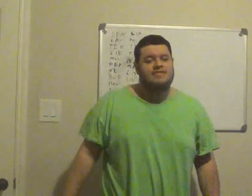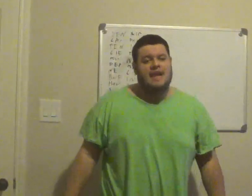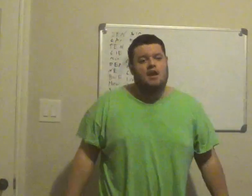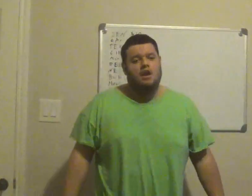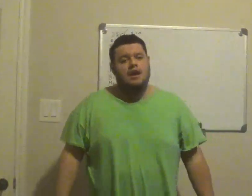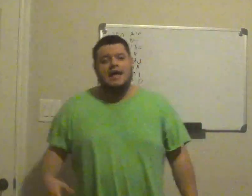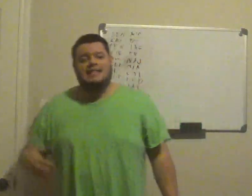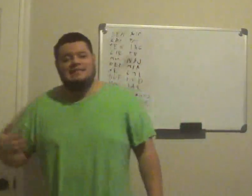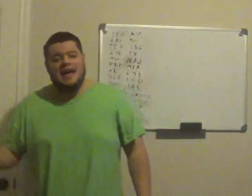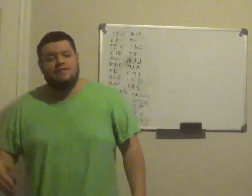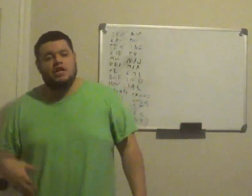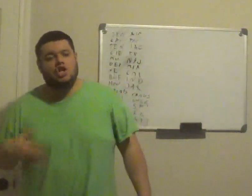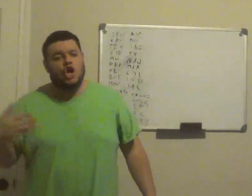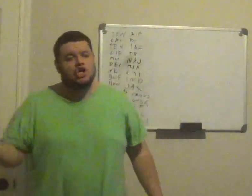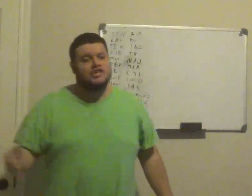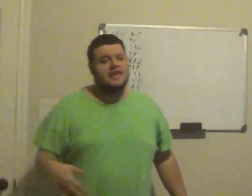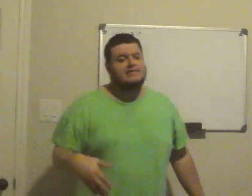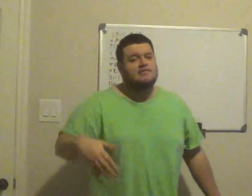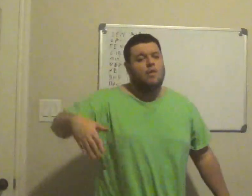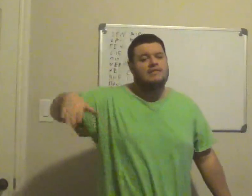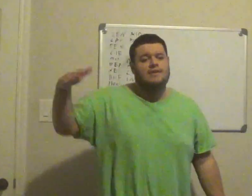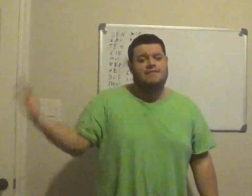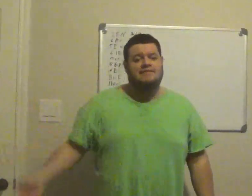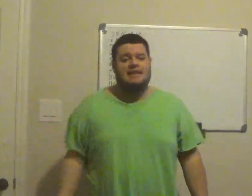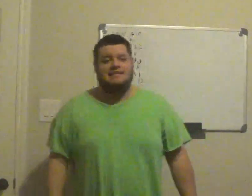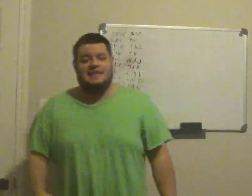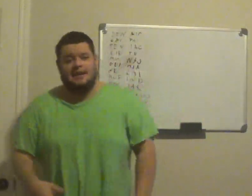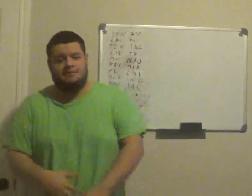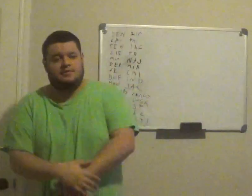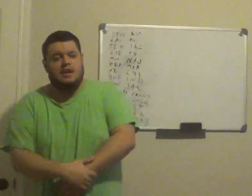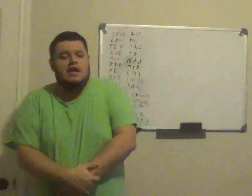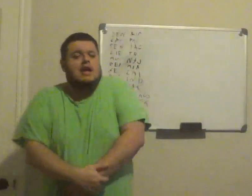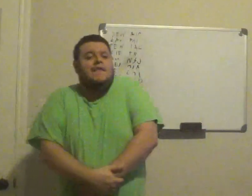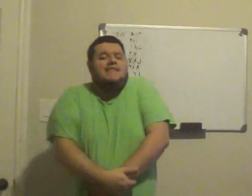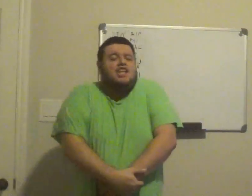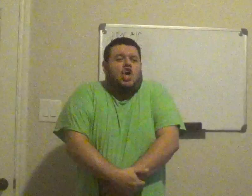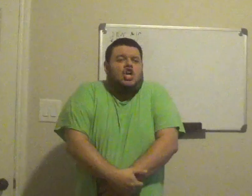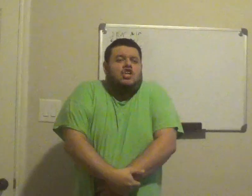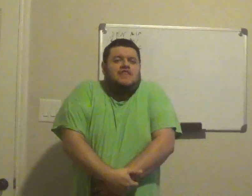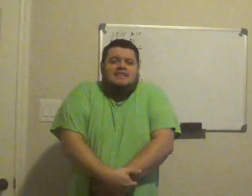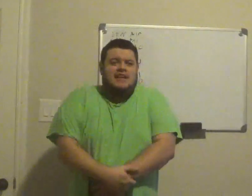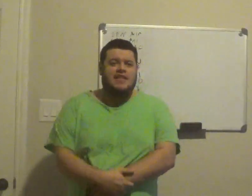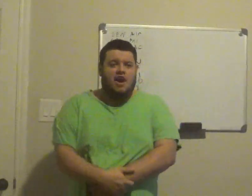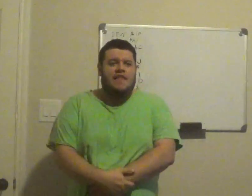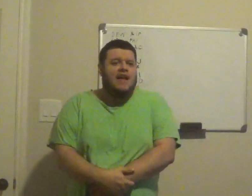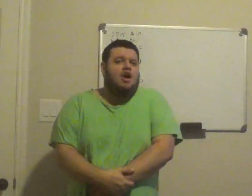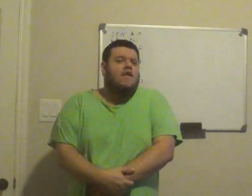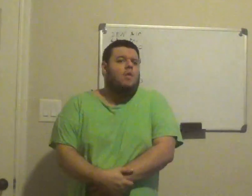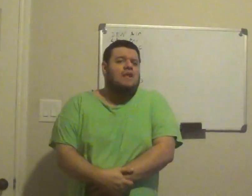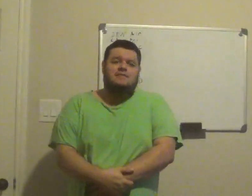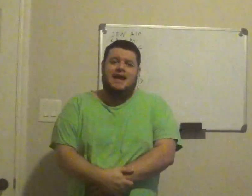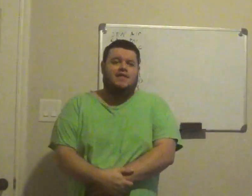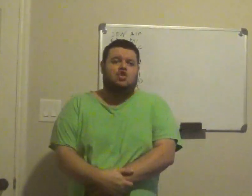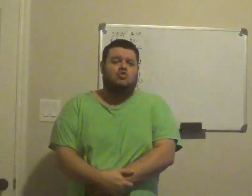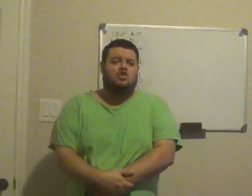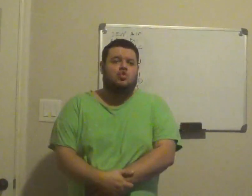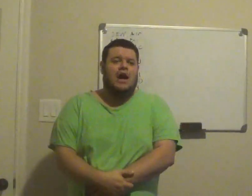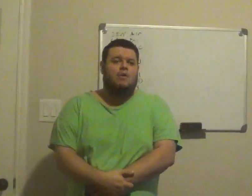there, it's never Chargers fans, it's always the visiting teams, then the Chargers fans that are there are the ones making the two-hour,